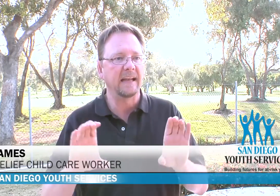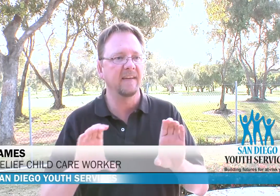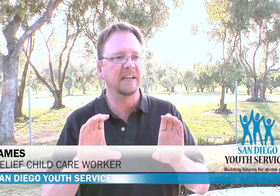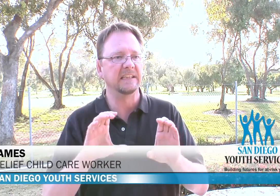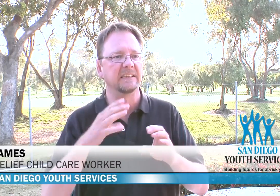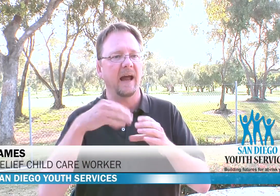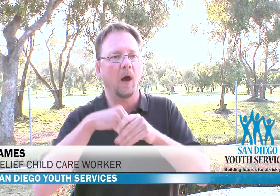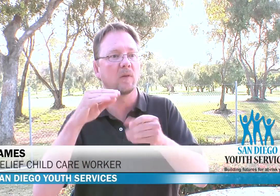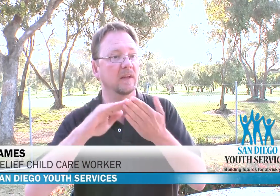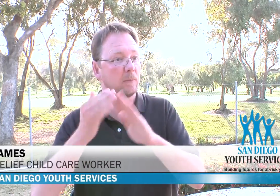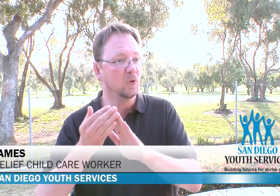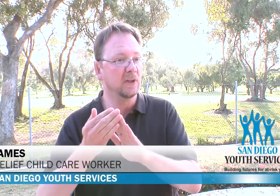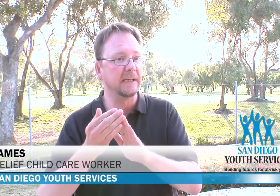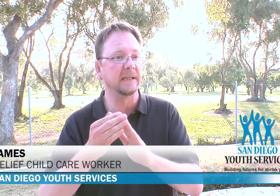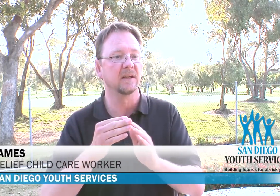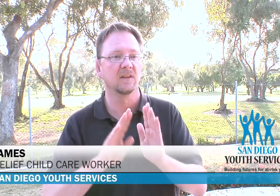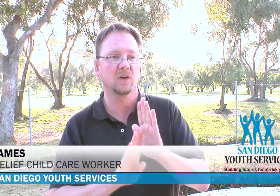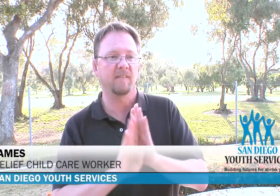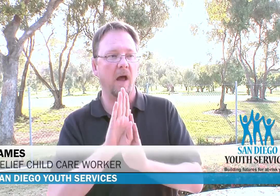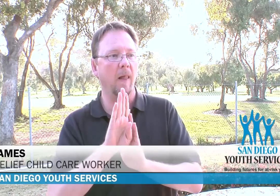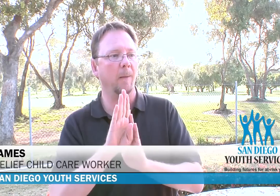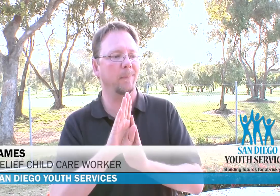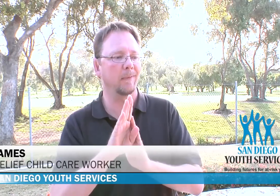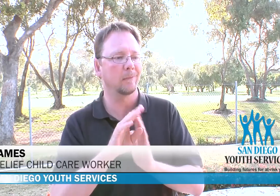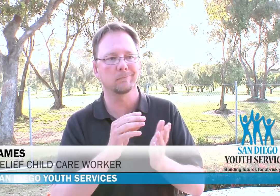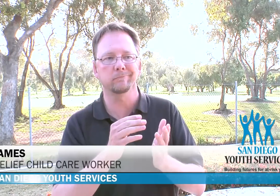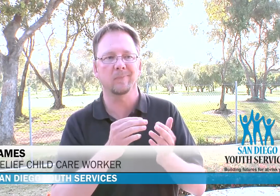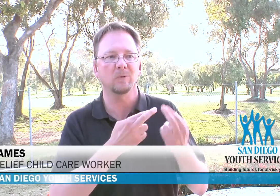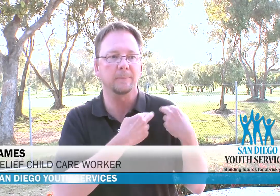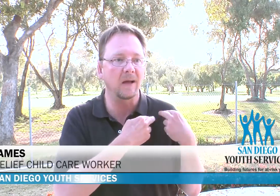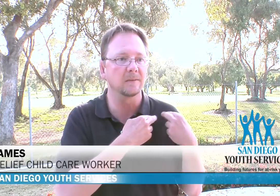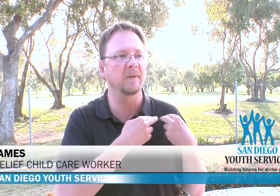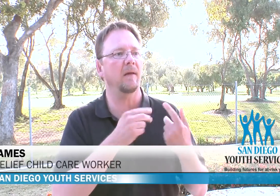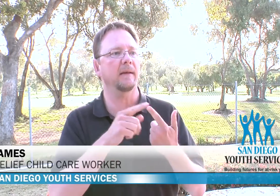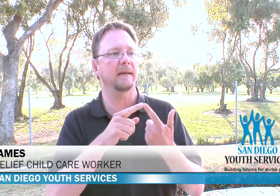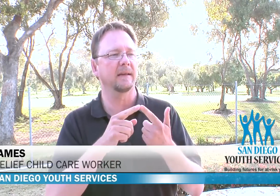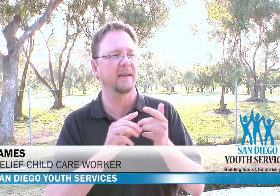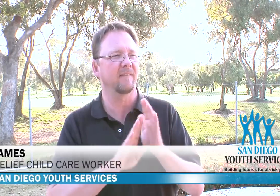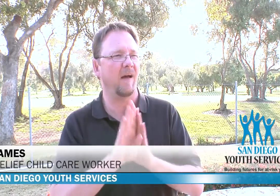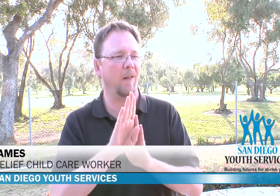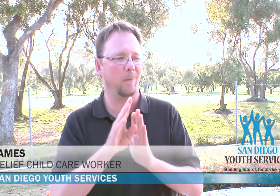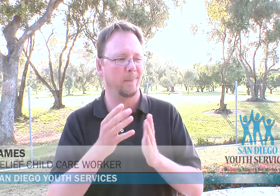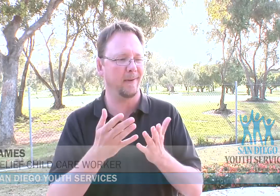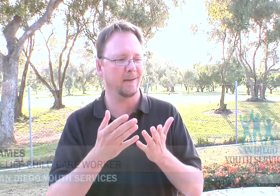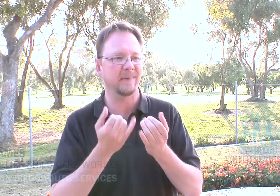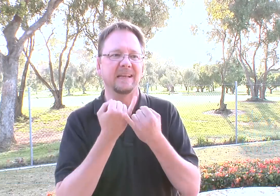They go out on activities out in the community and develop really responsibility, know,